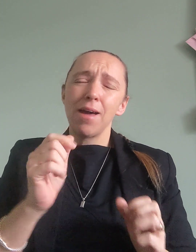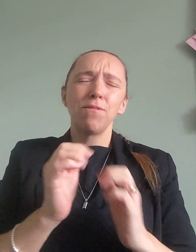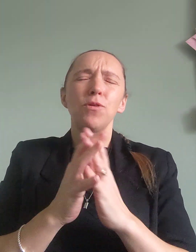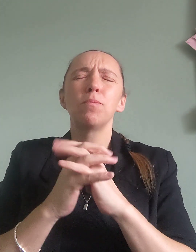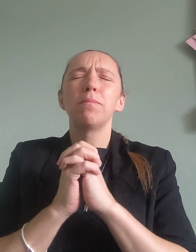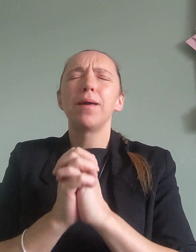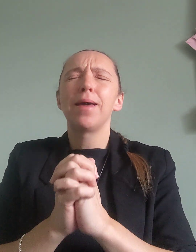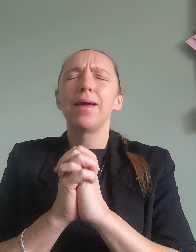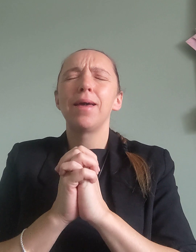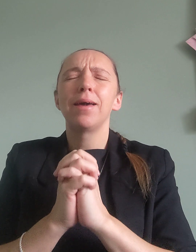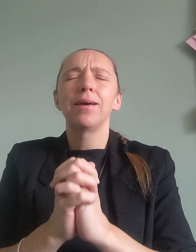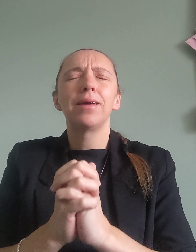saw in